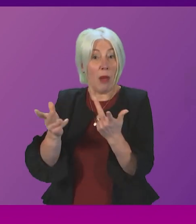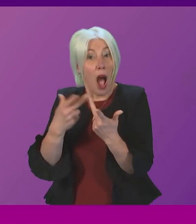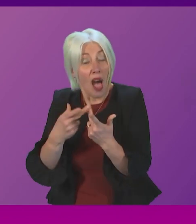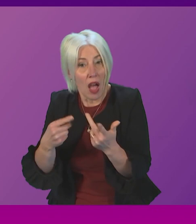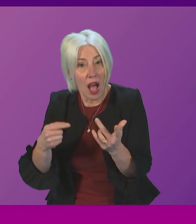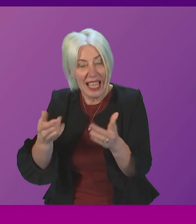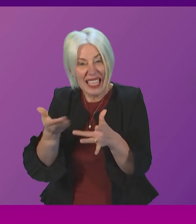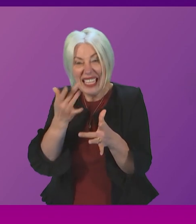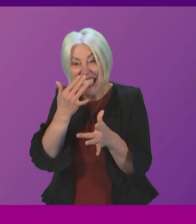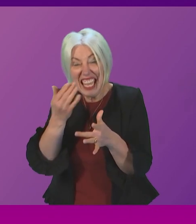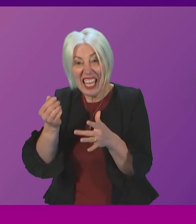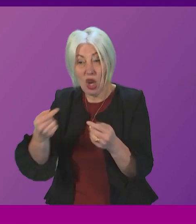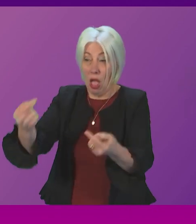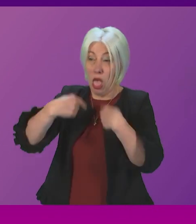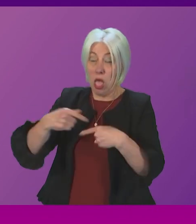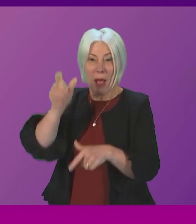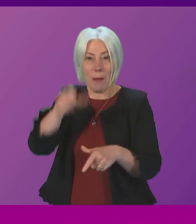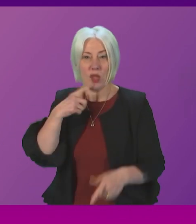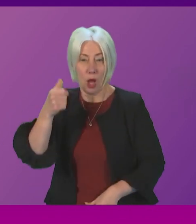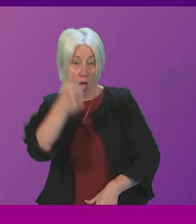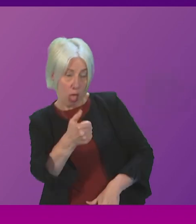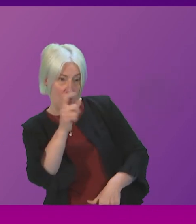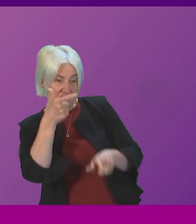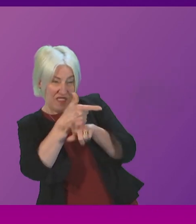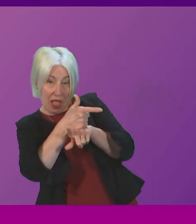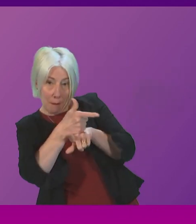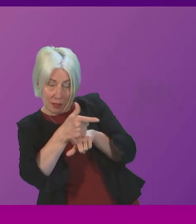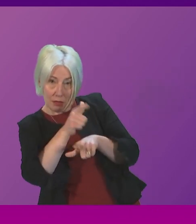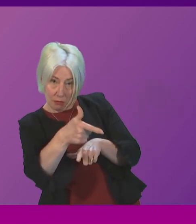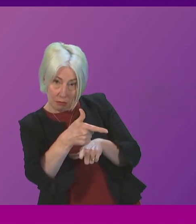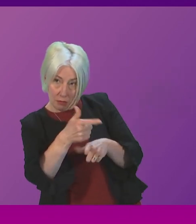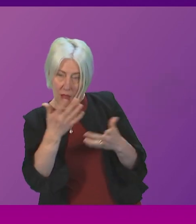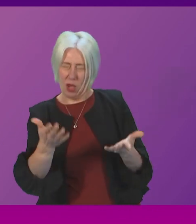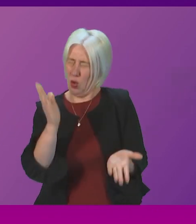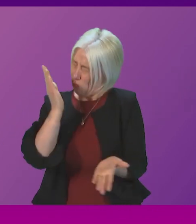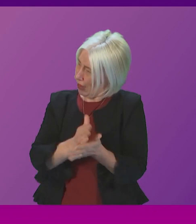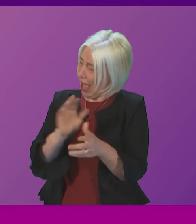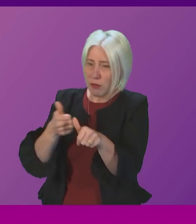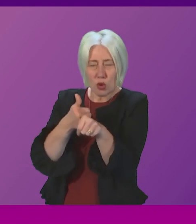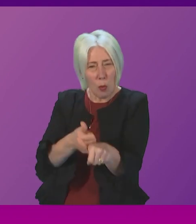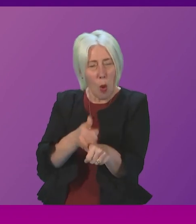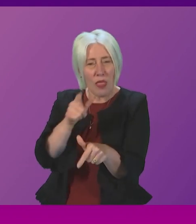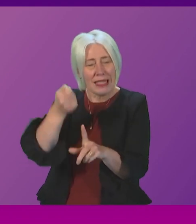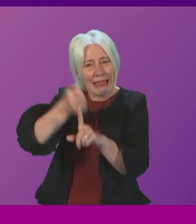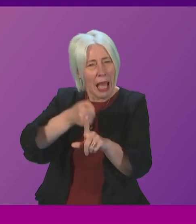recorded and circulated on social media and the First Minister says he backs this important campaign against these sickening attacks